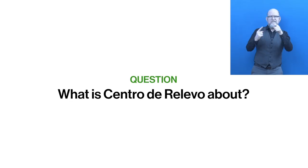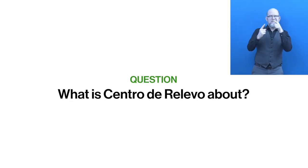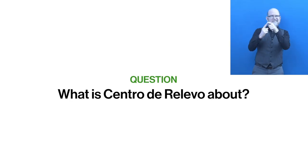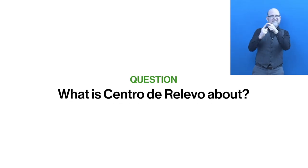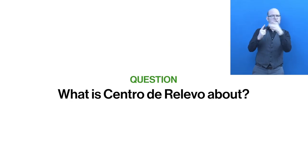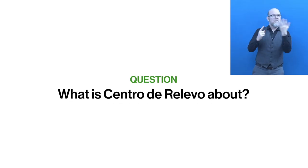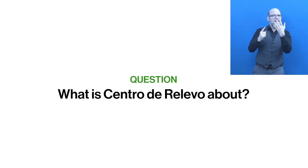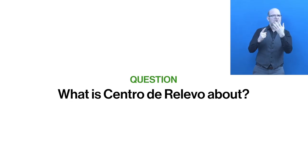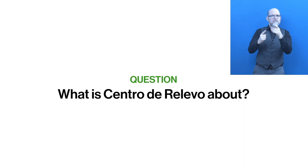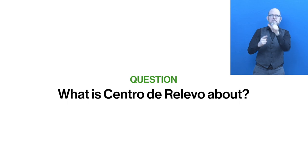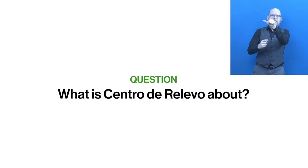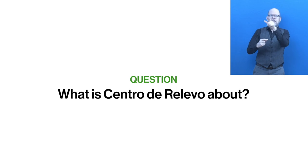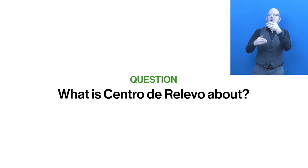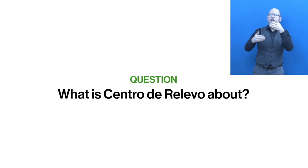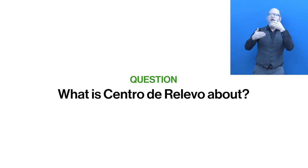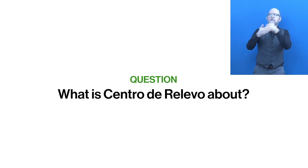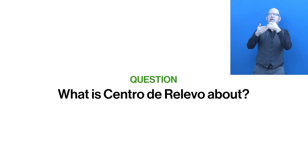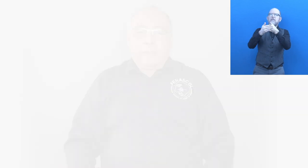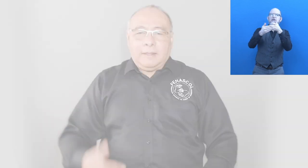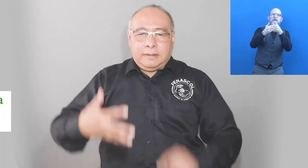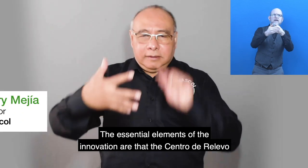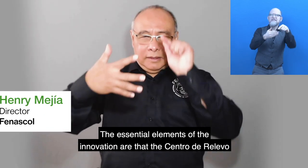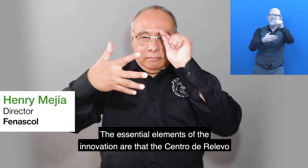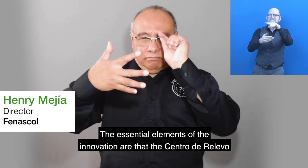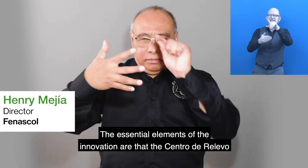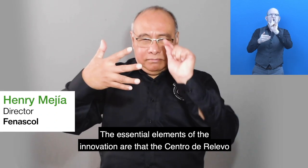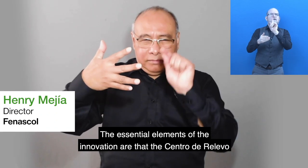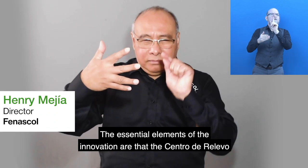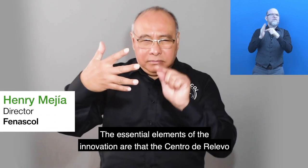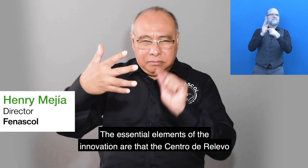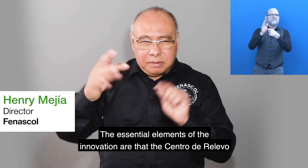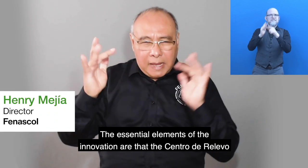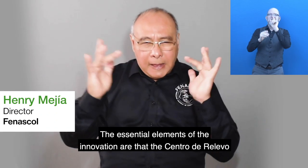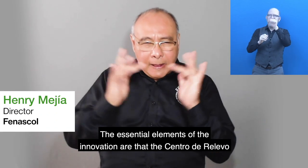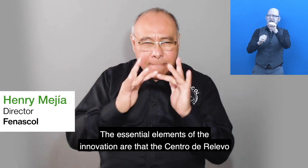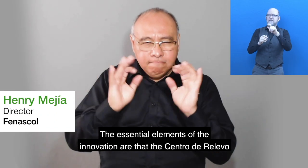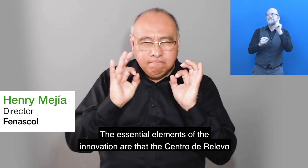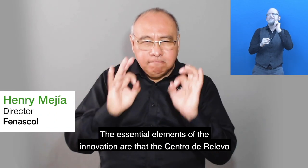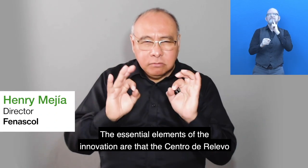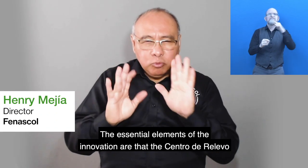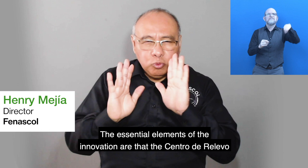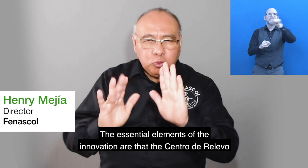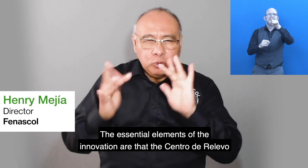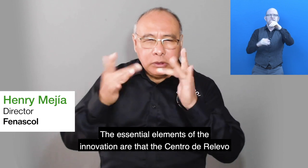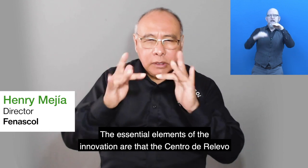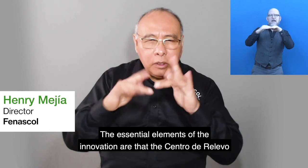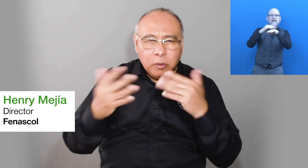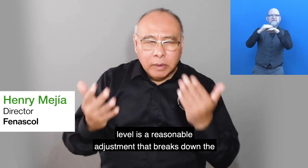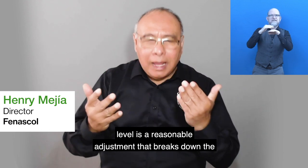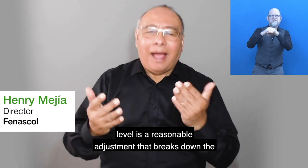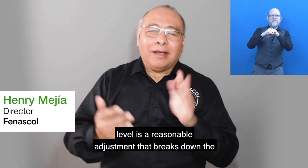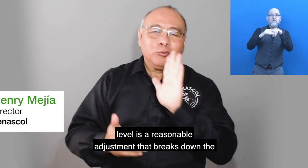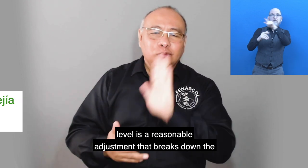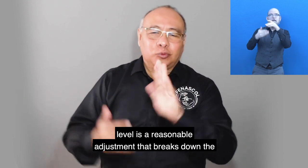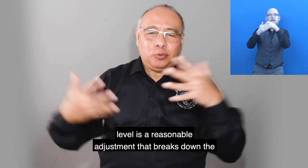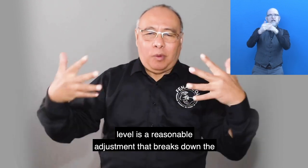What is Centro de Relevo about? Henry Meyer speaks with sign language. The essential elements of the innovation are that the Centro de